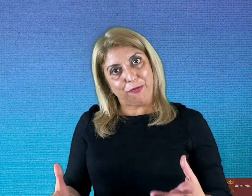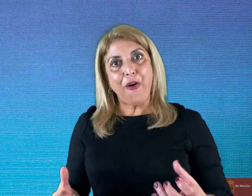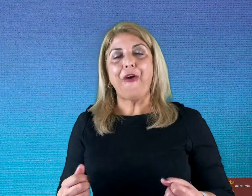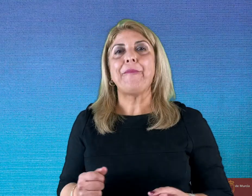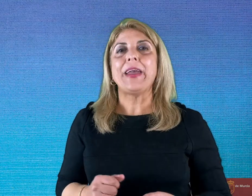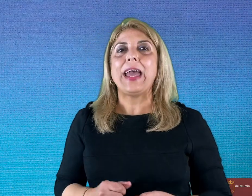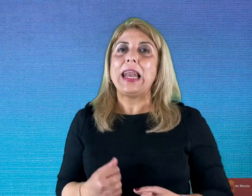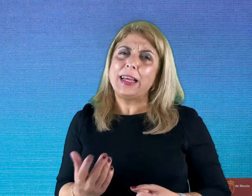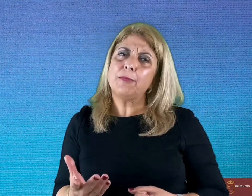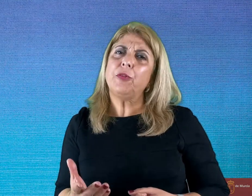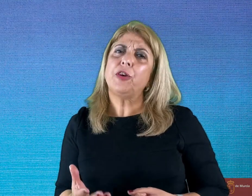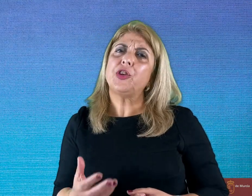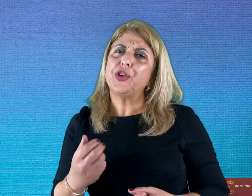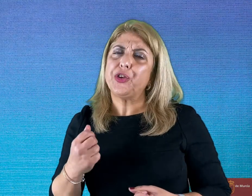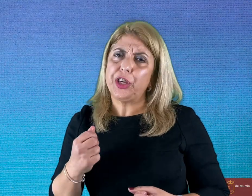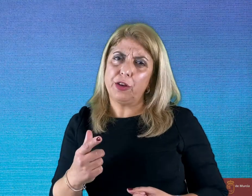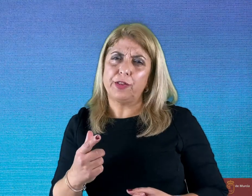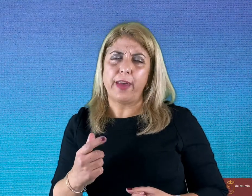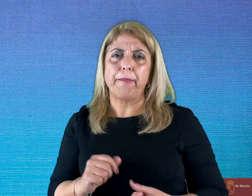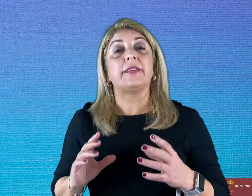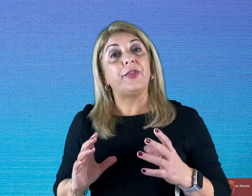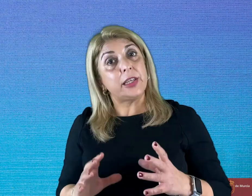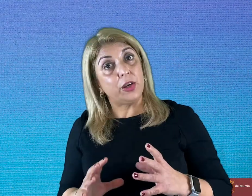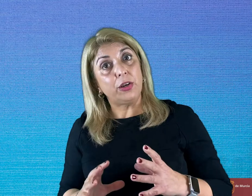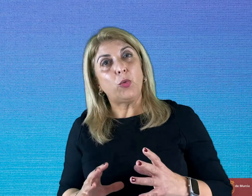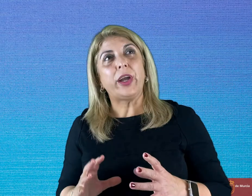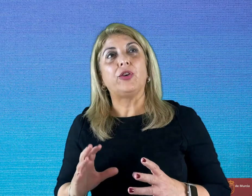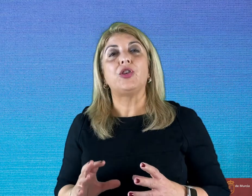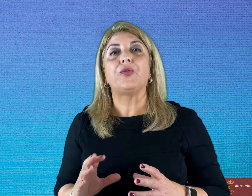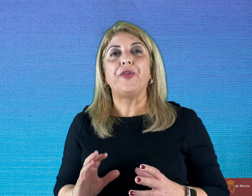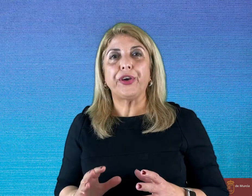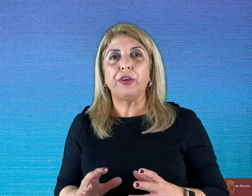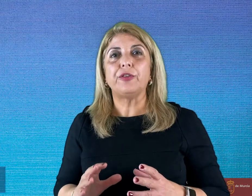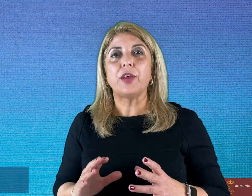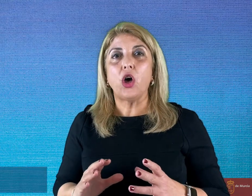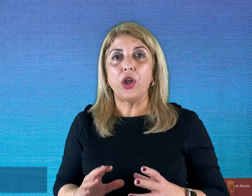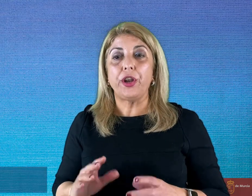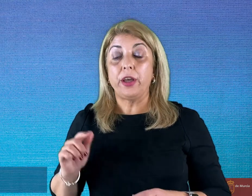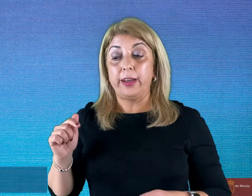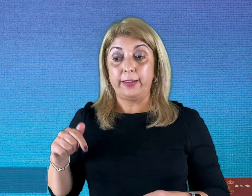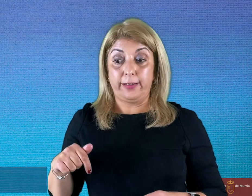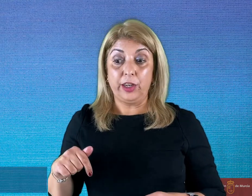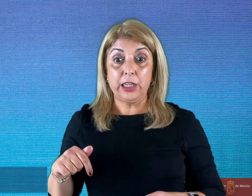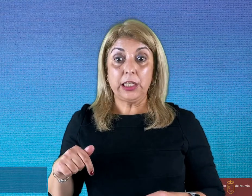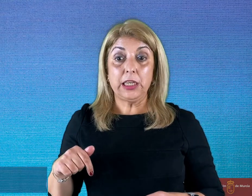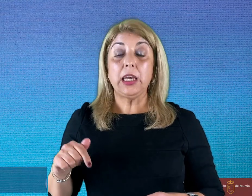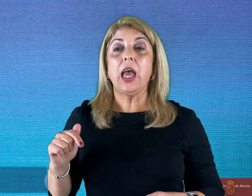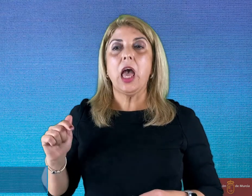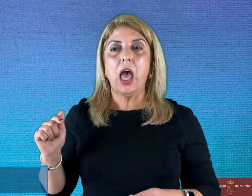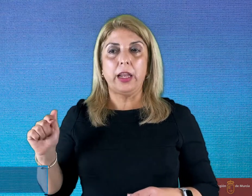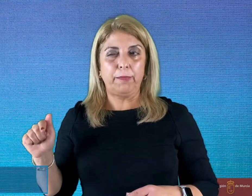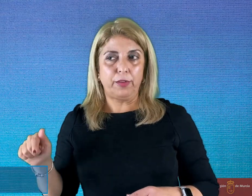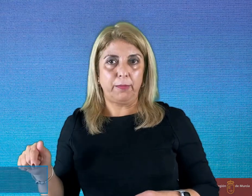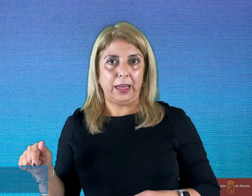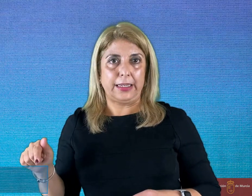form, let's move on to use them. In this video, we are going to focus on certainty and possibility.